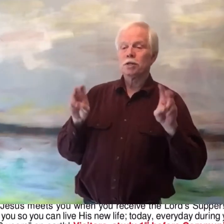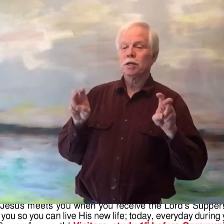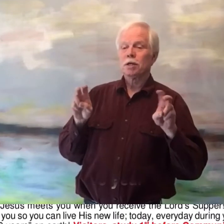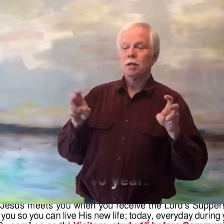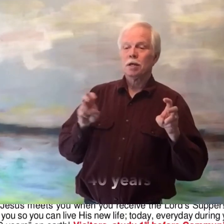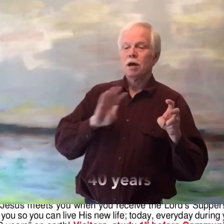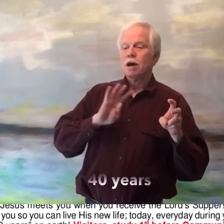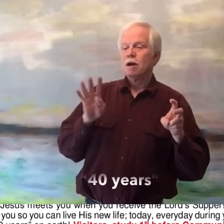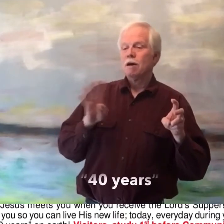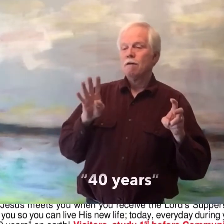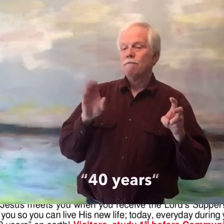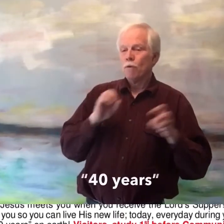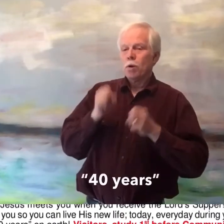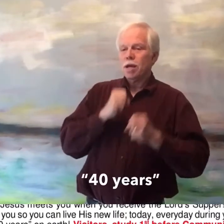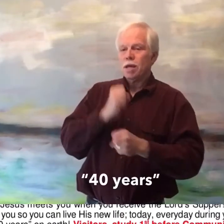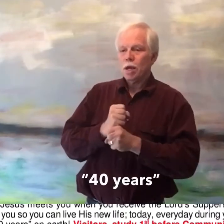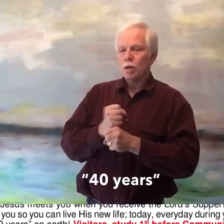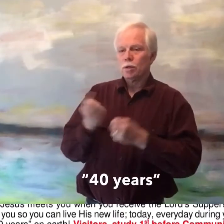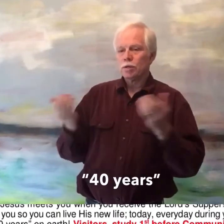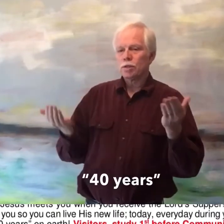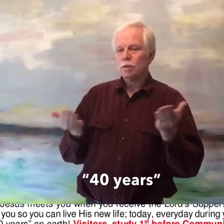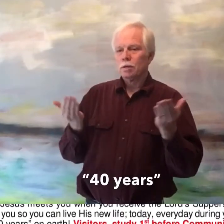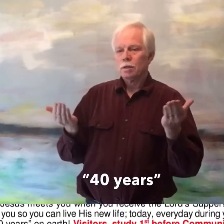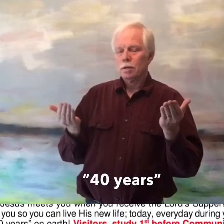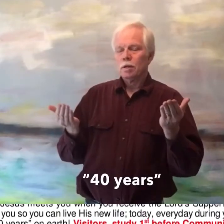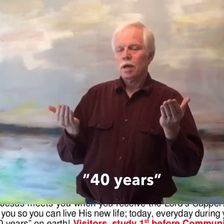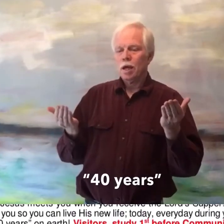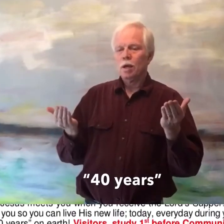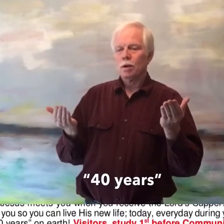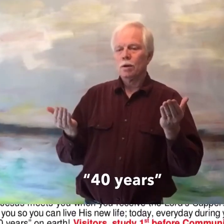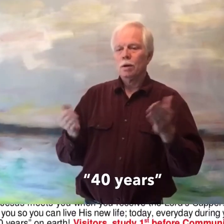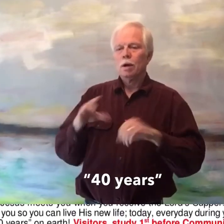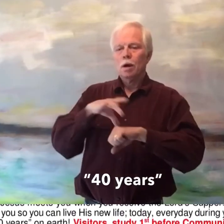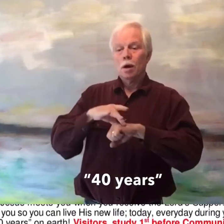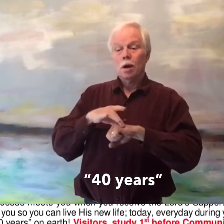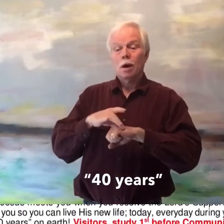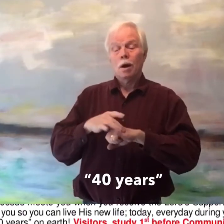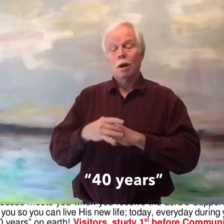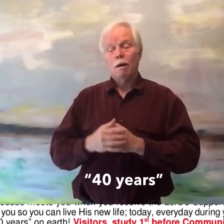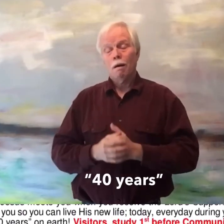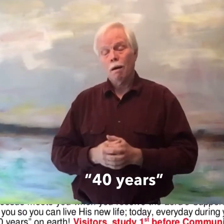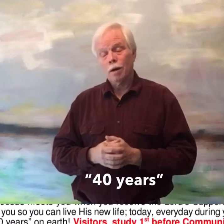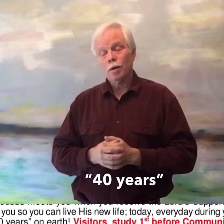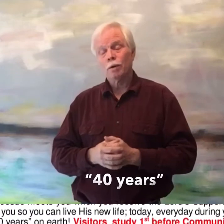40 years here on earth.